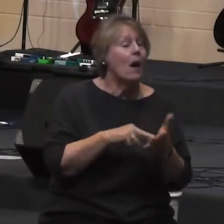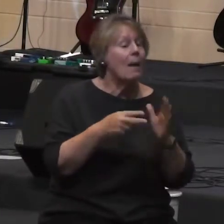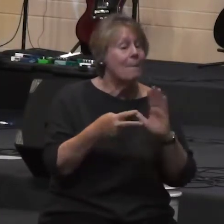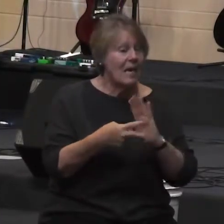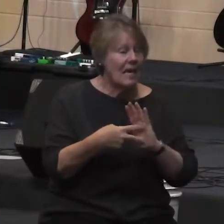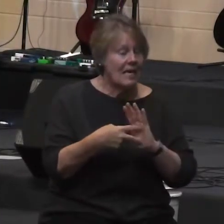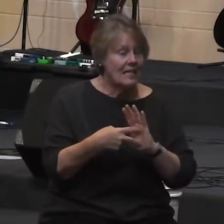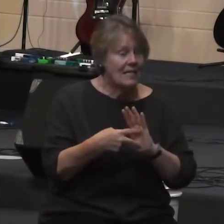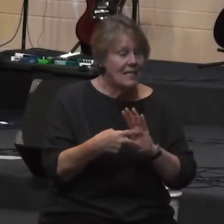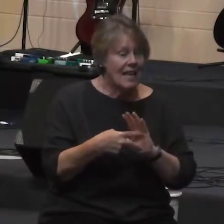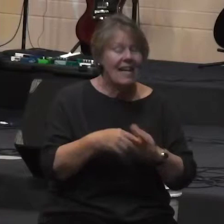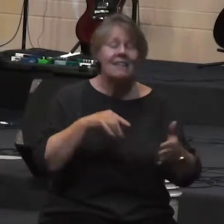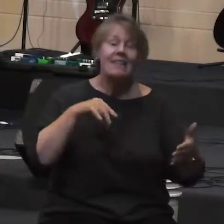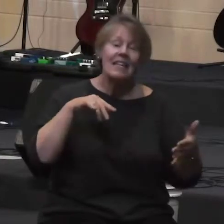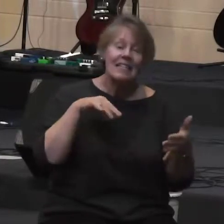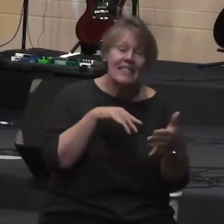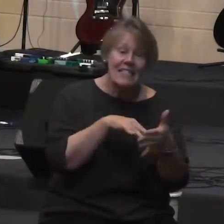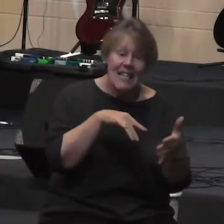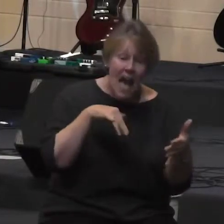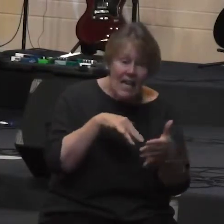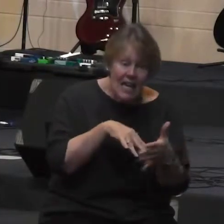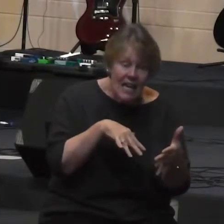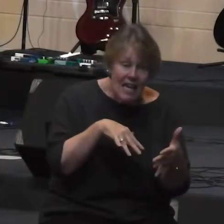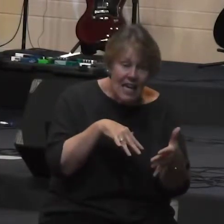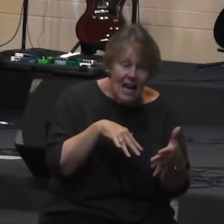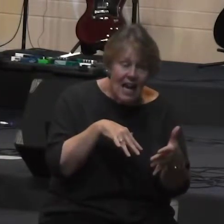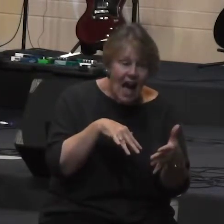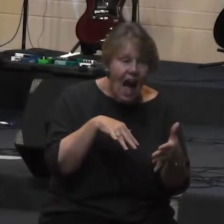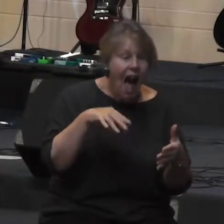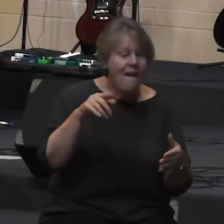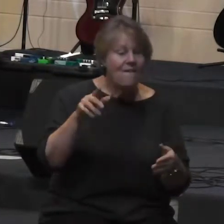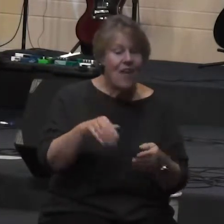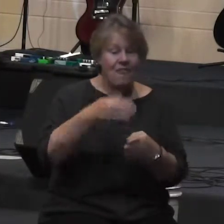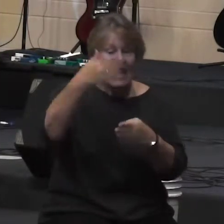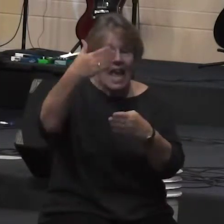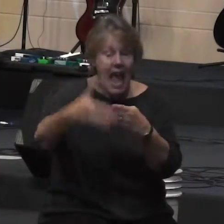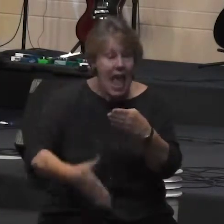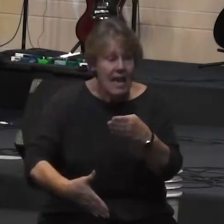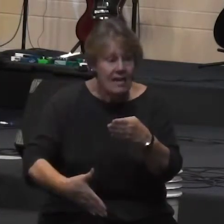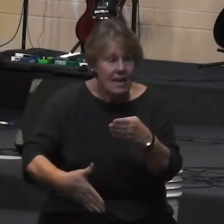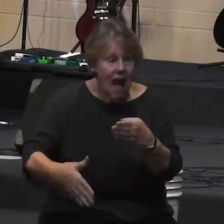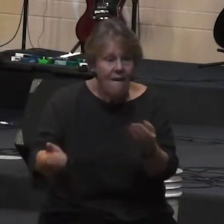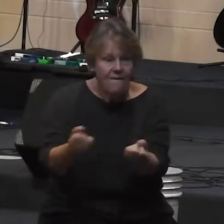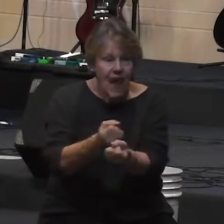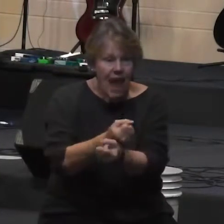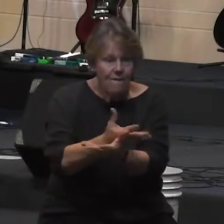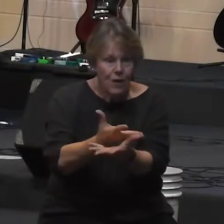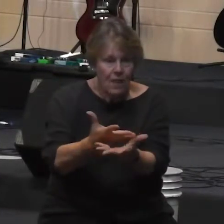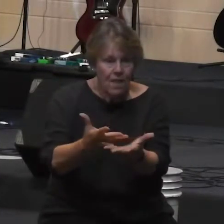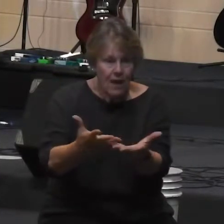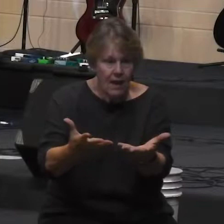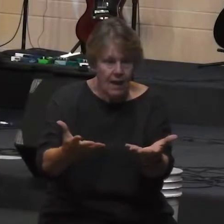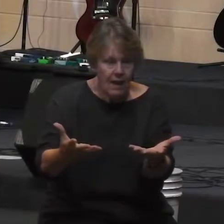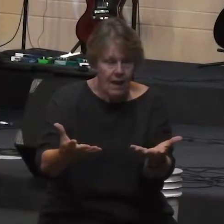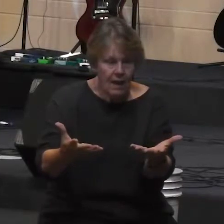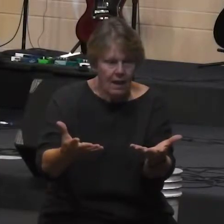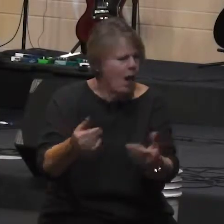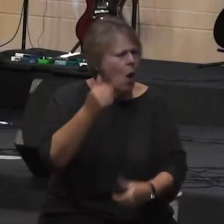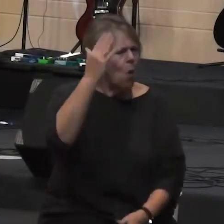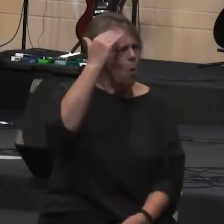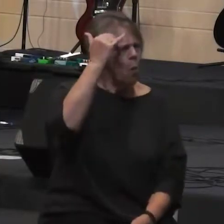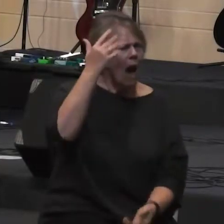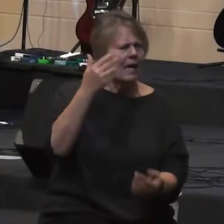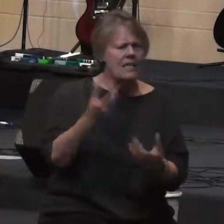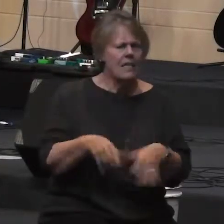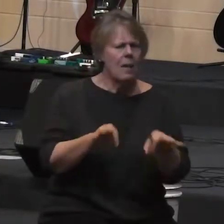is the study of the end of all things why does it matter how